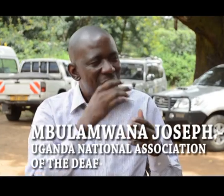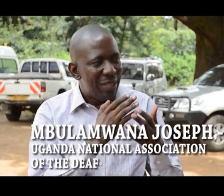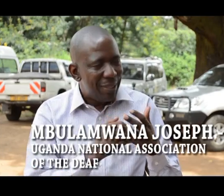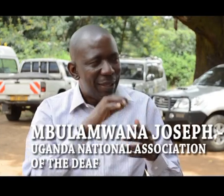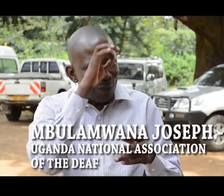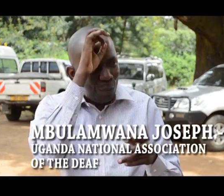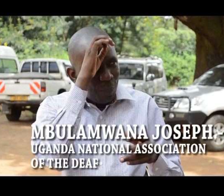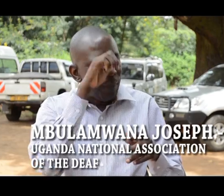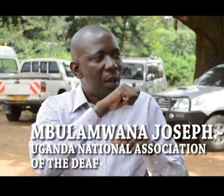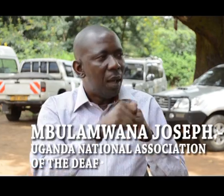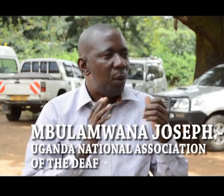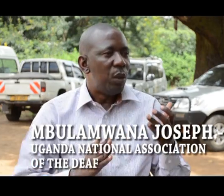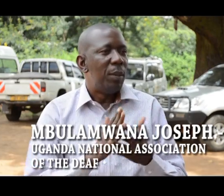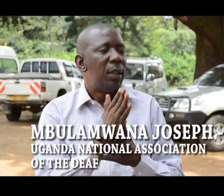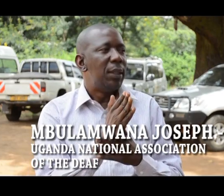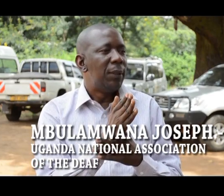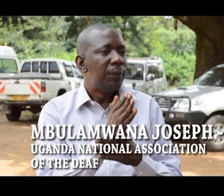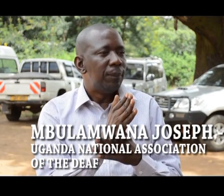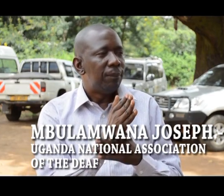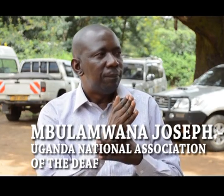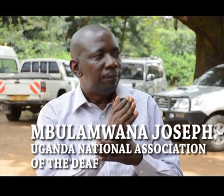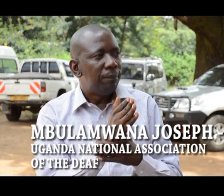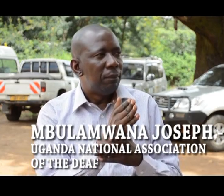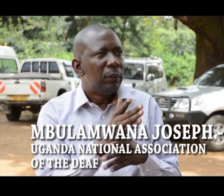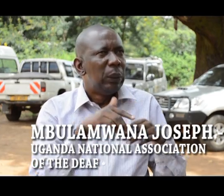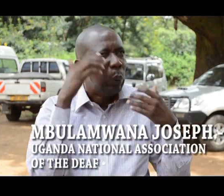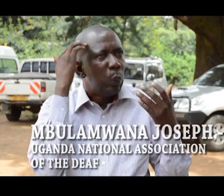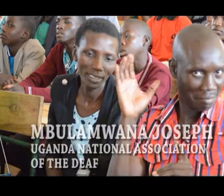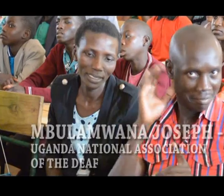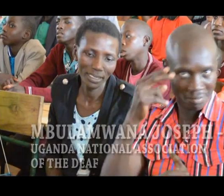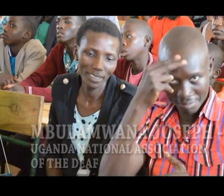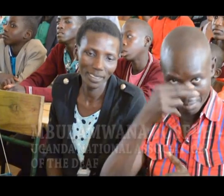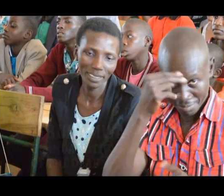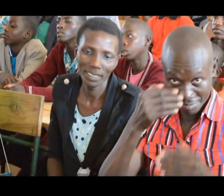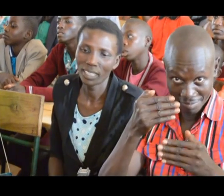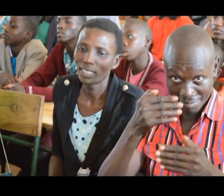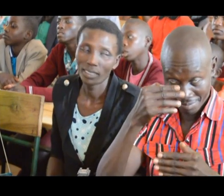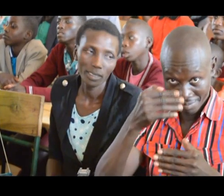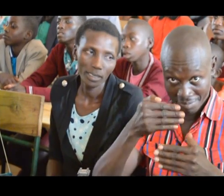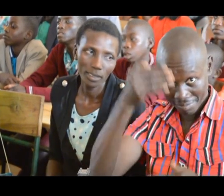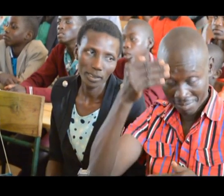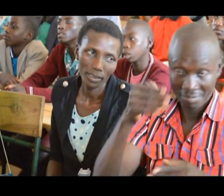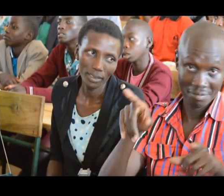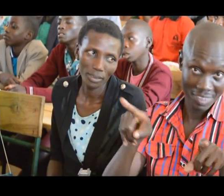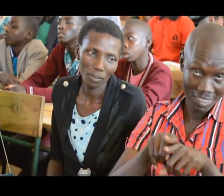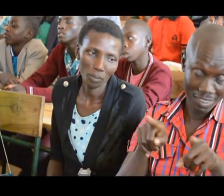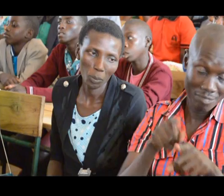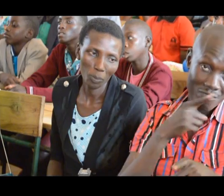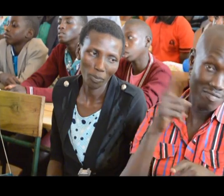be included in the issues of having their human rights realised. Because we felt that to get